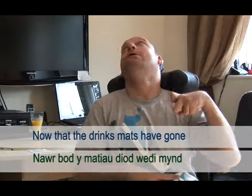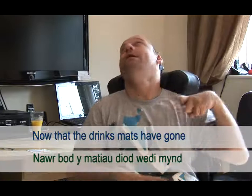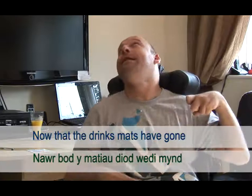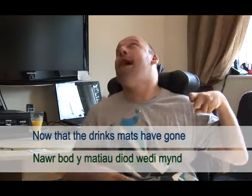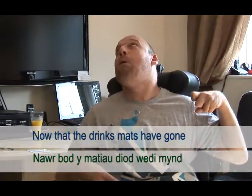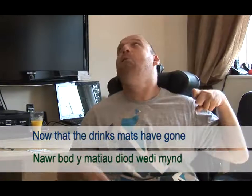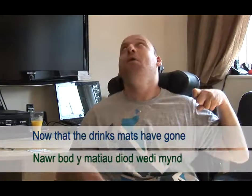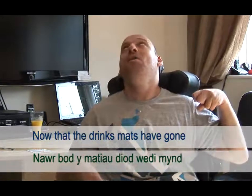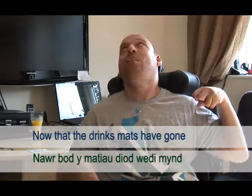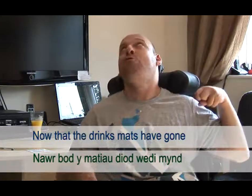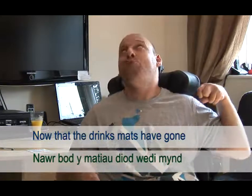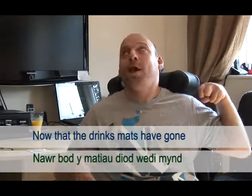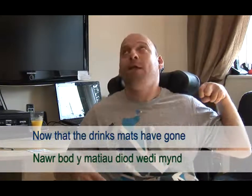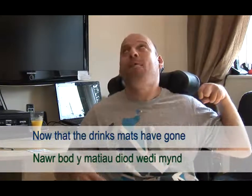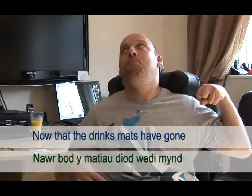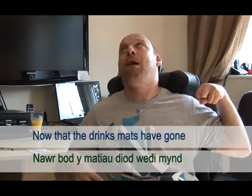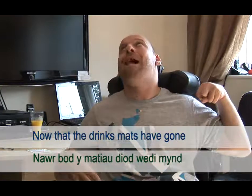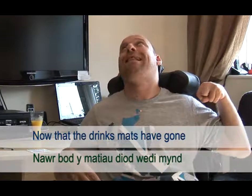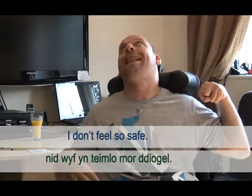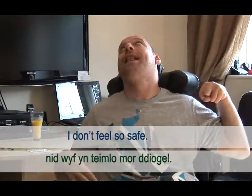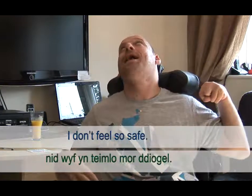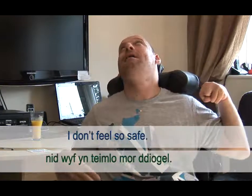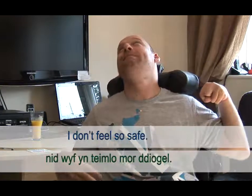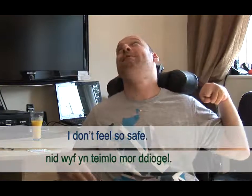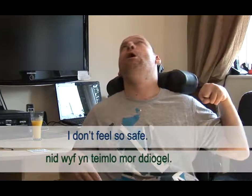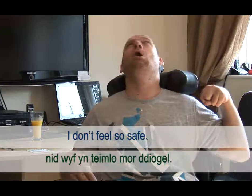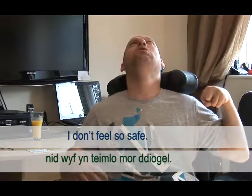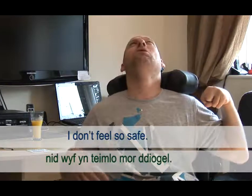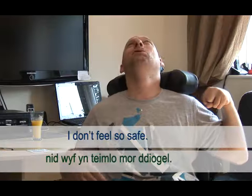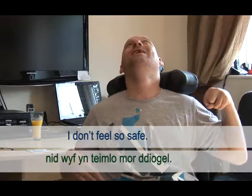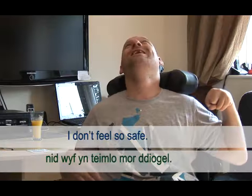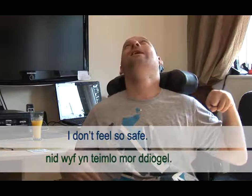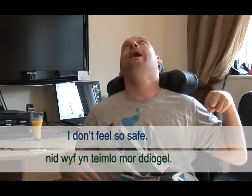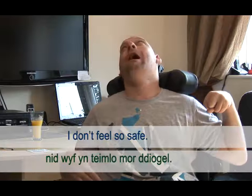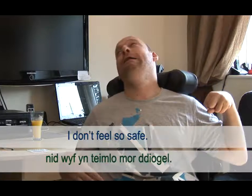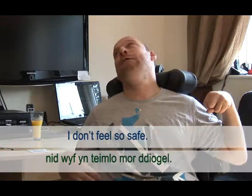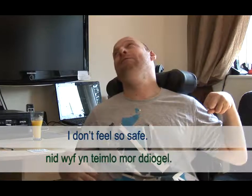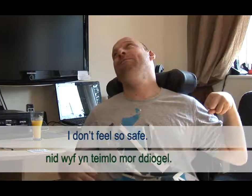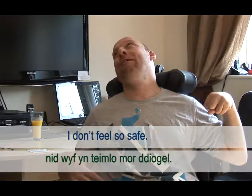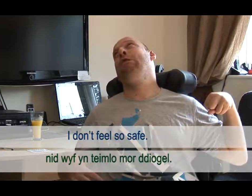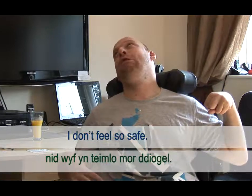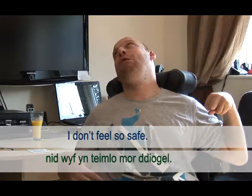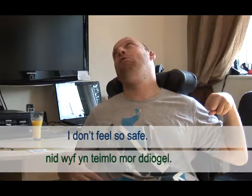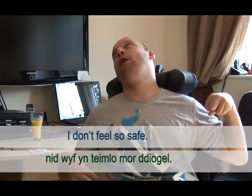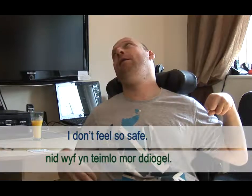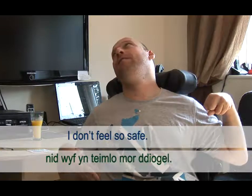Now the Drinks Mats have gone, I don't feel so safe.